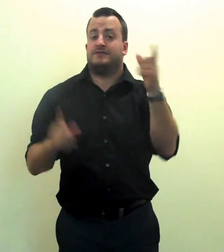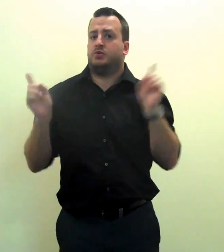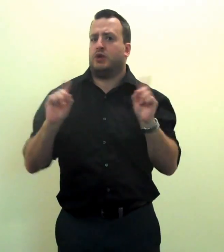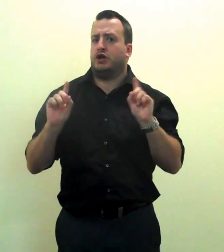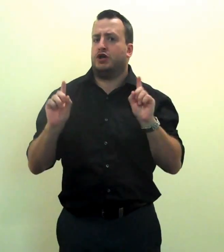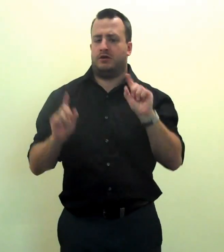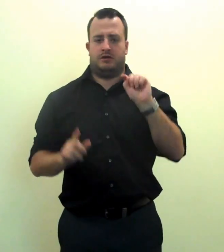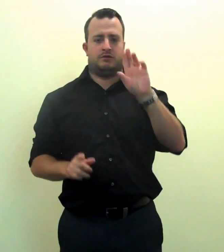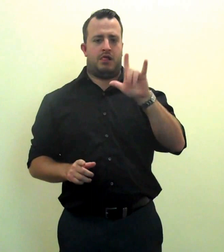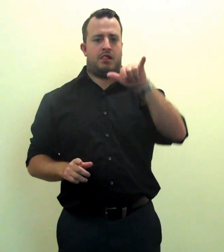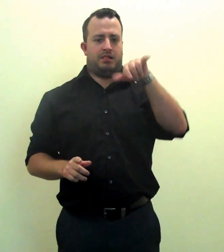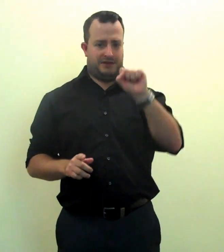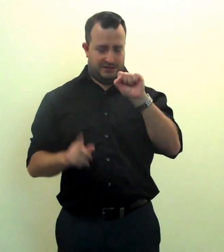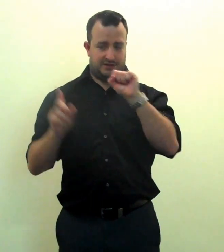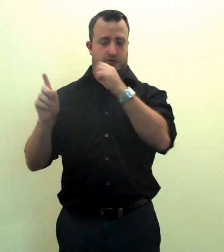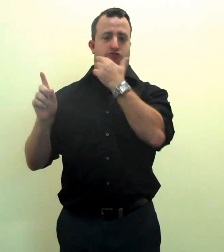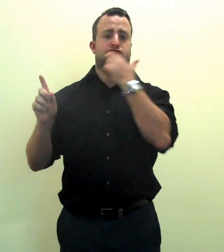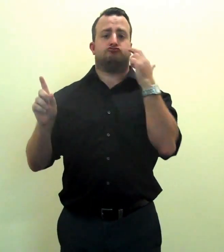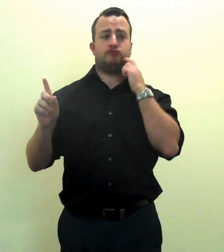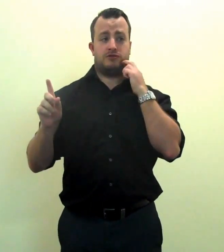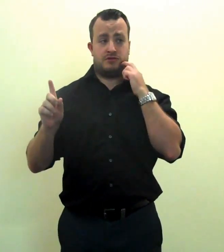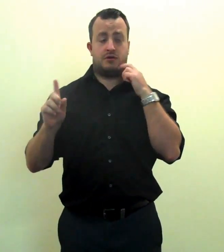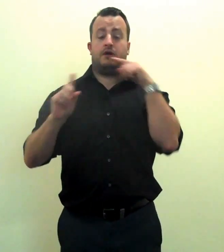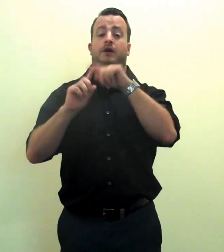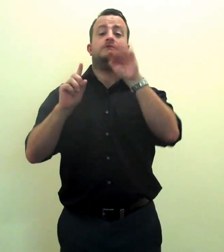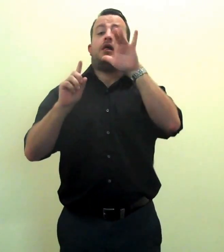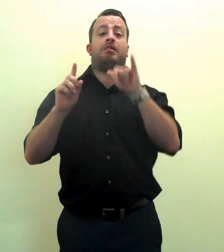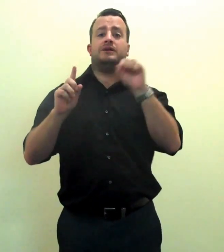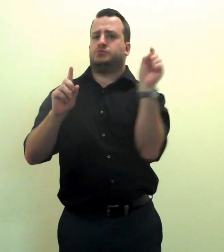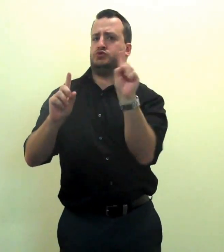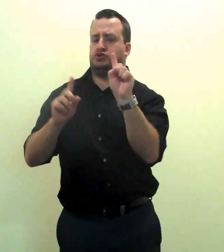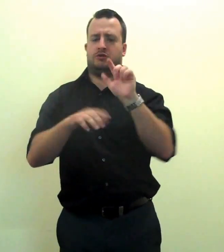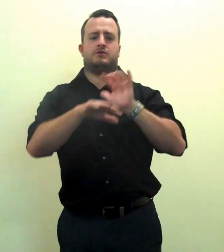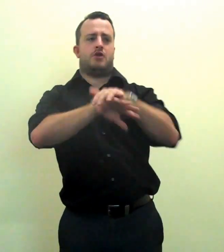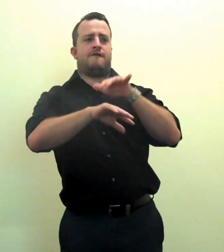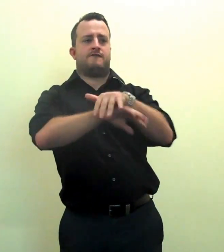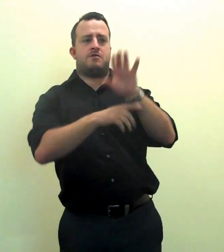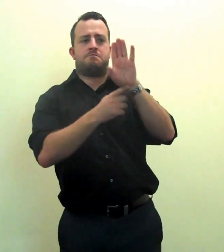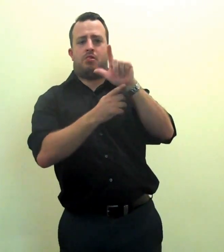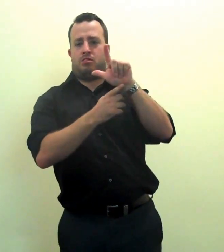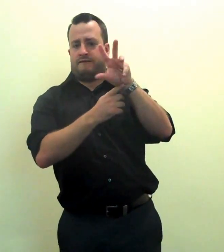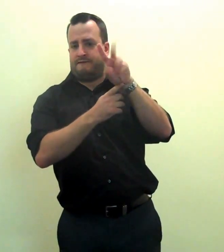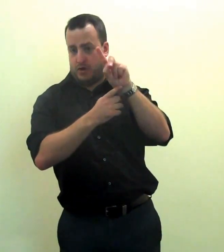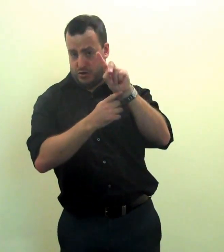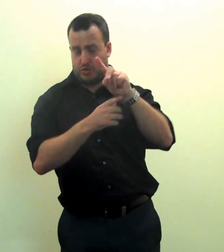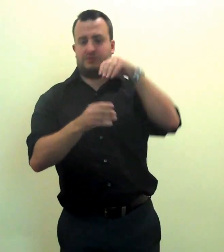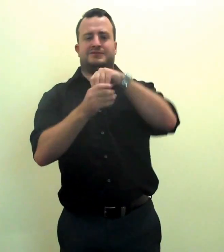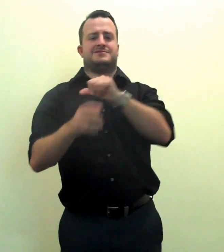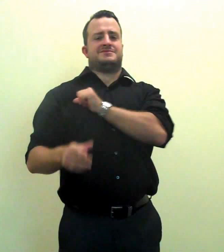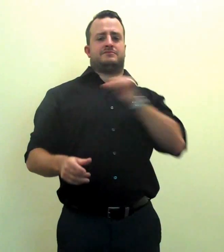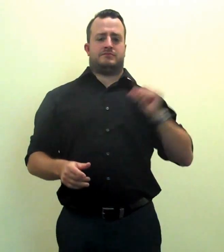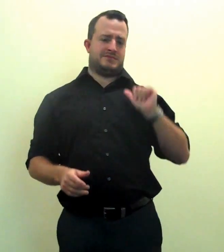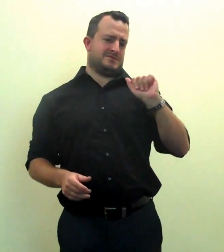on Niagara Falls Boulevard in Amherst.